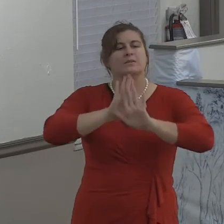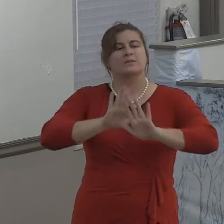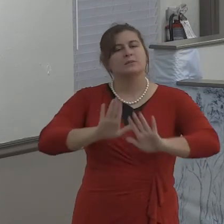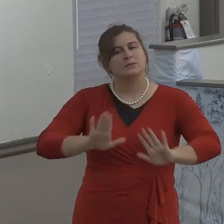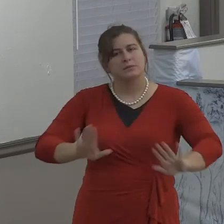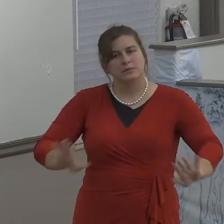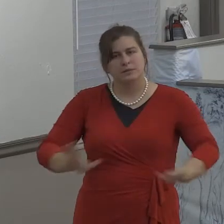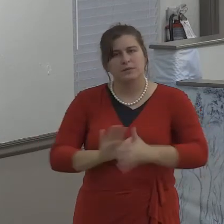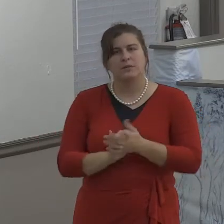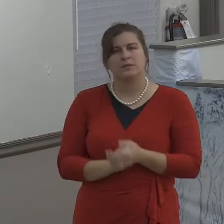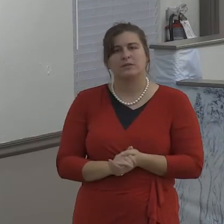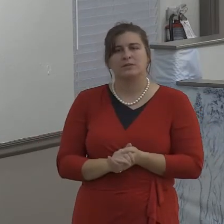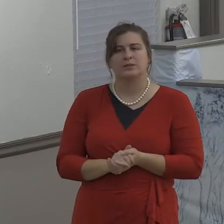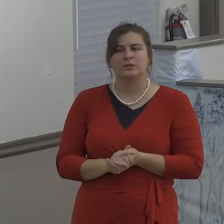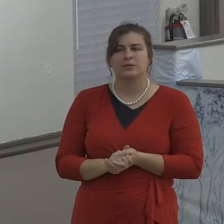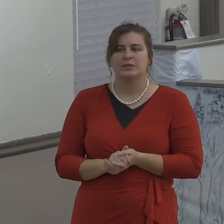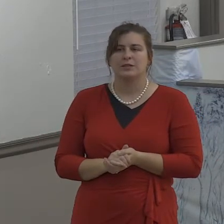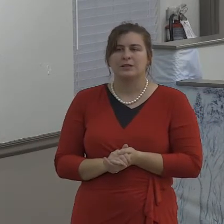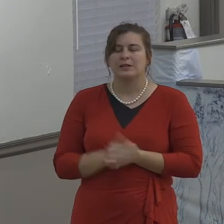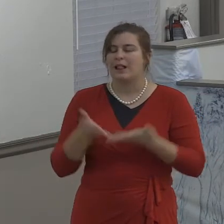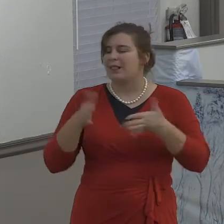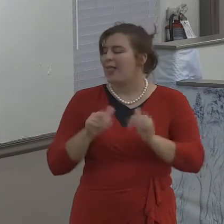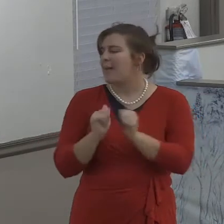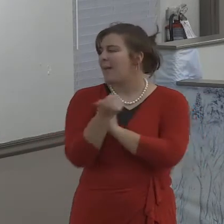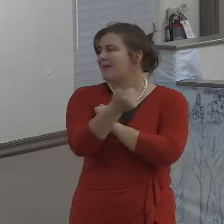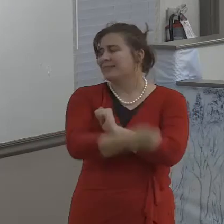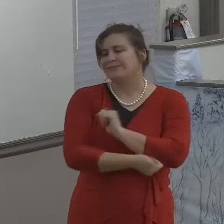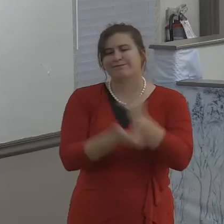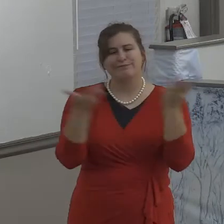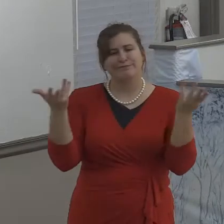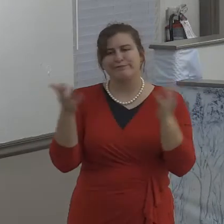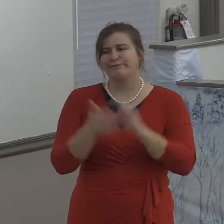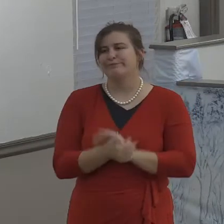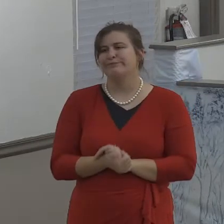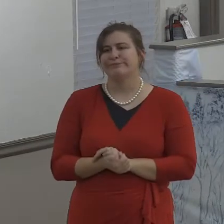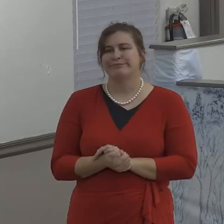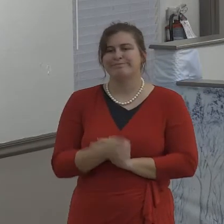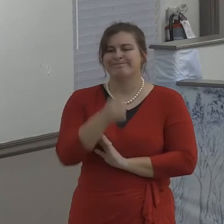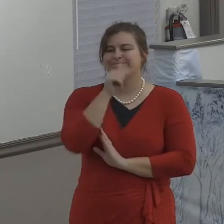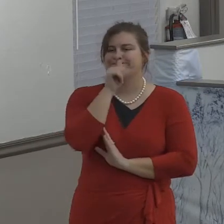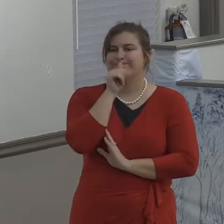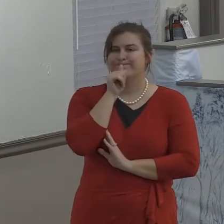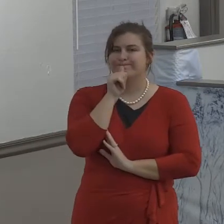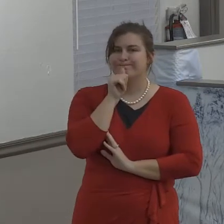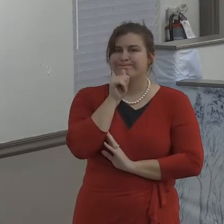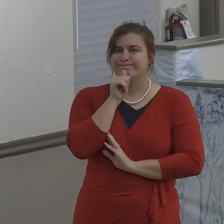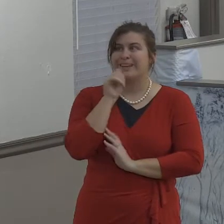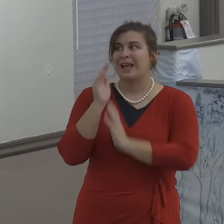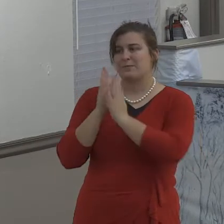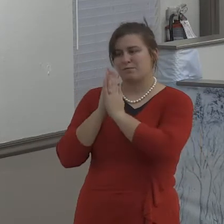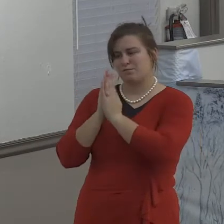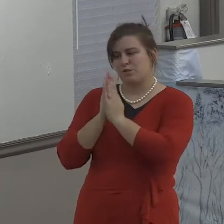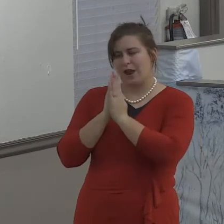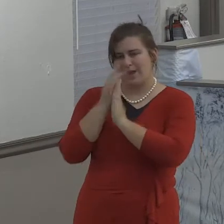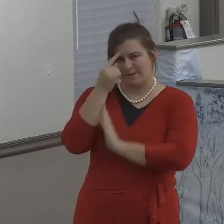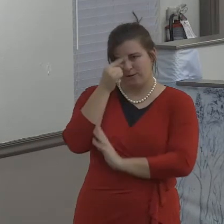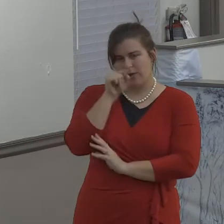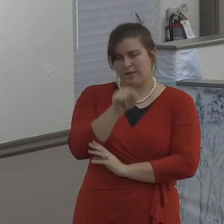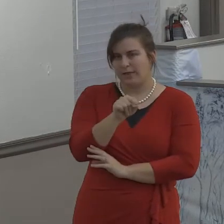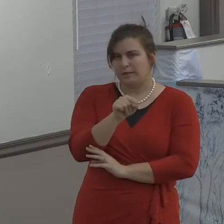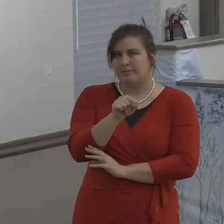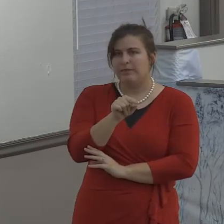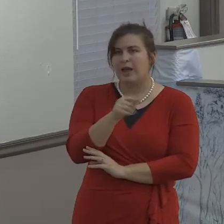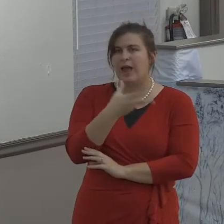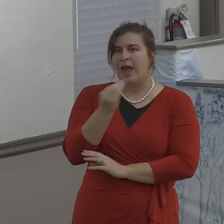by the devil to try to create in us any kind of hard feeling. Listen, everybody who